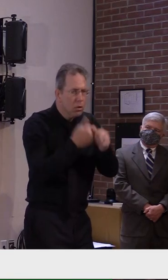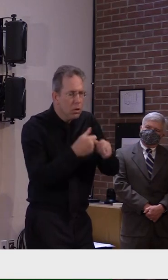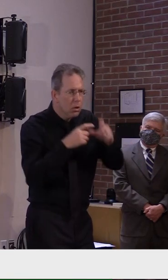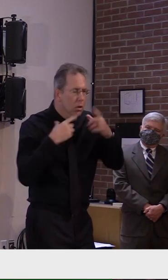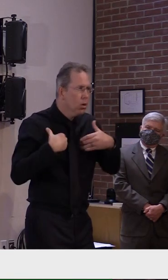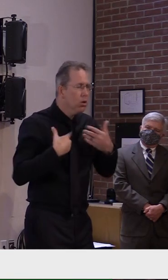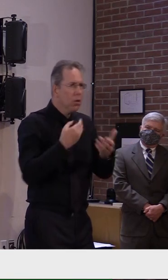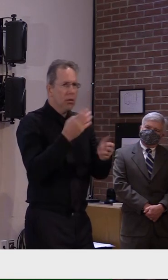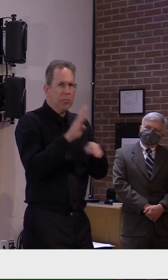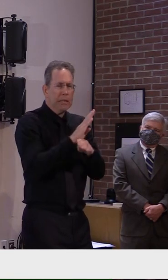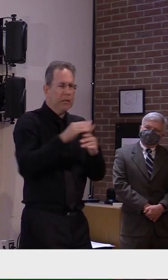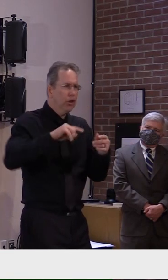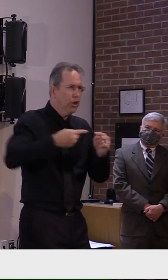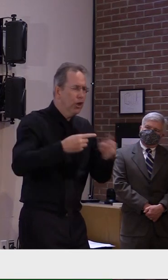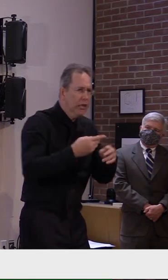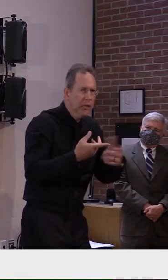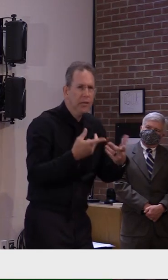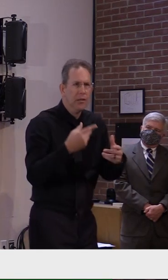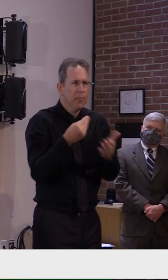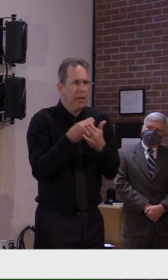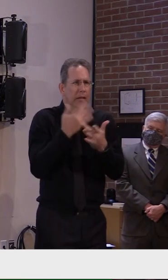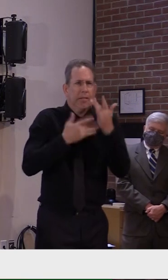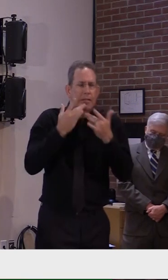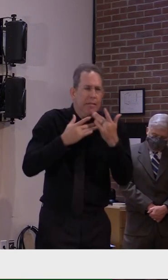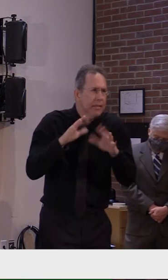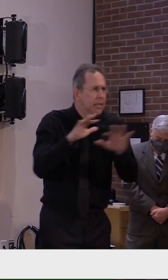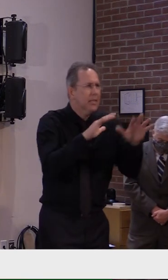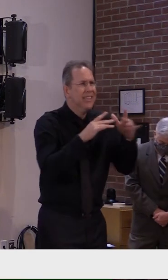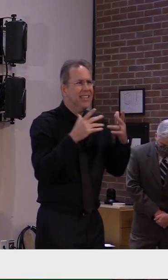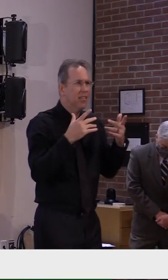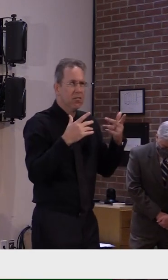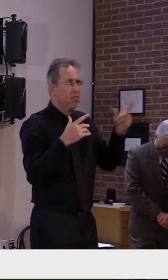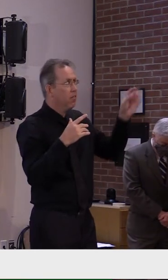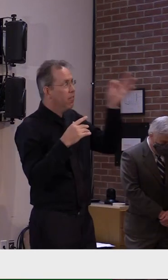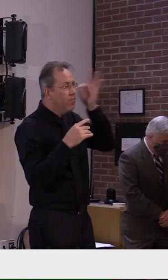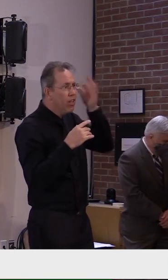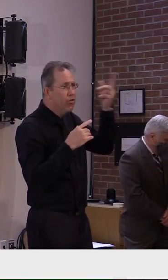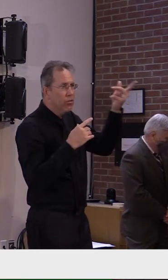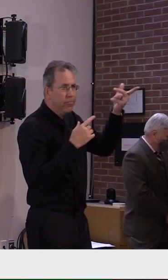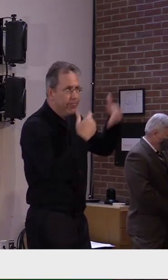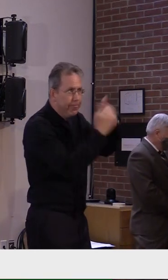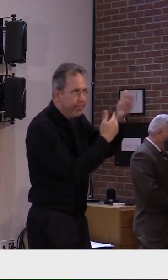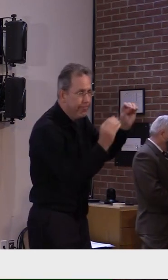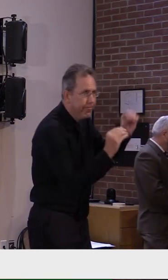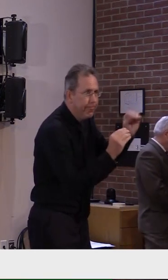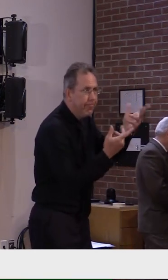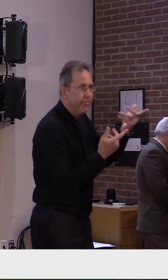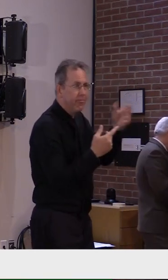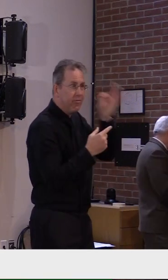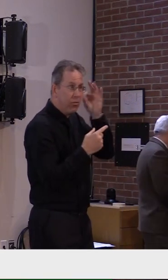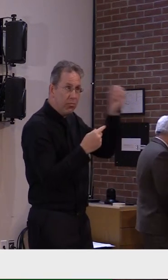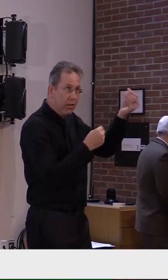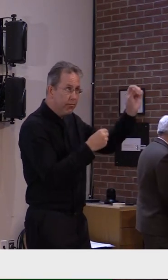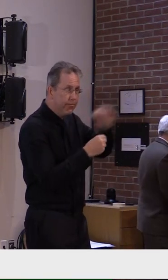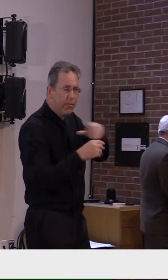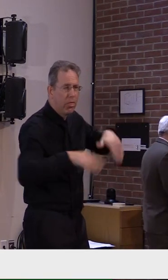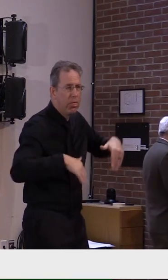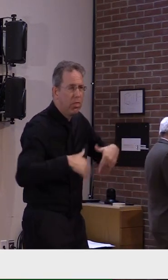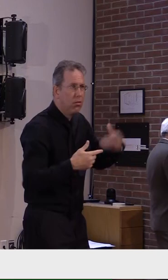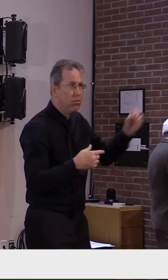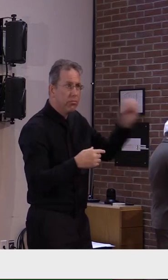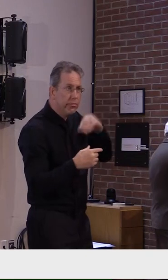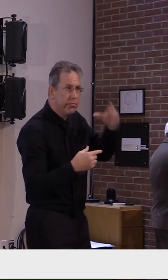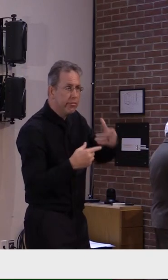did get approval through the Joint Fiscal Office or Joint Fiscal Committee to implement our